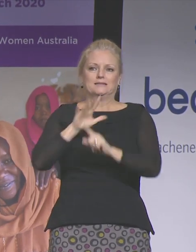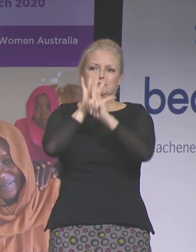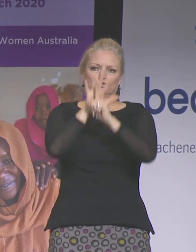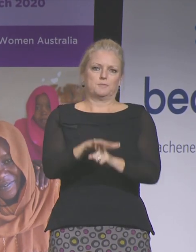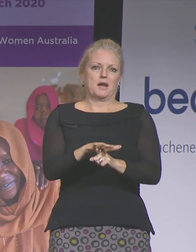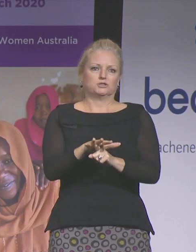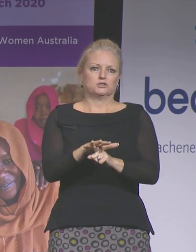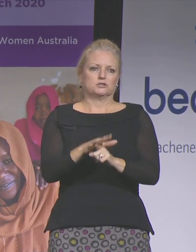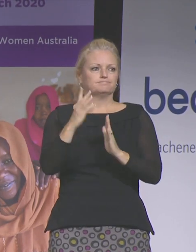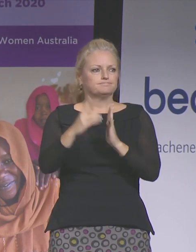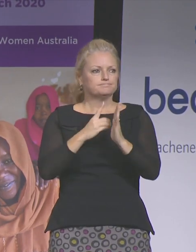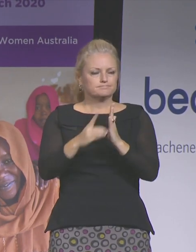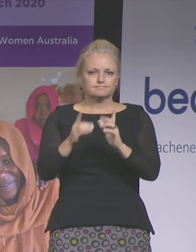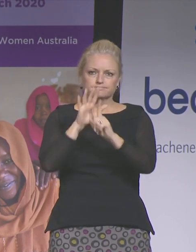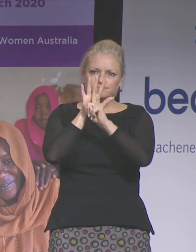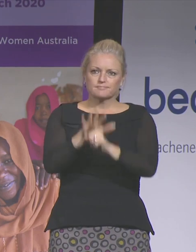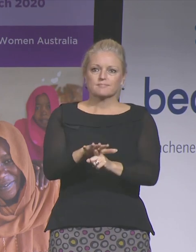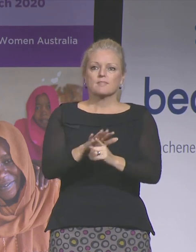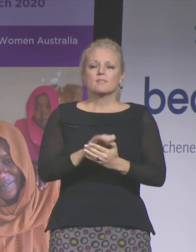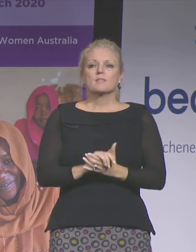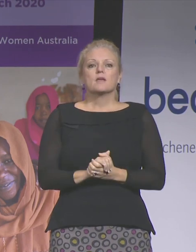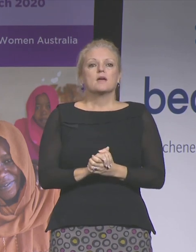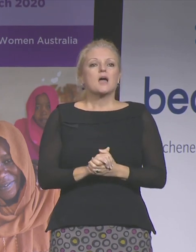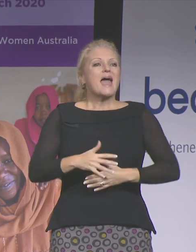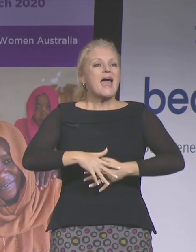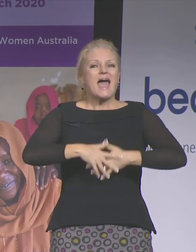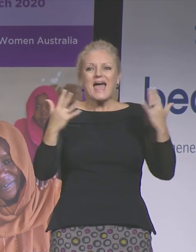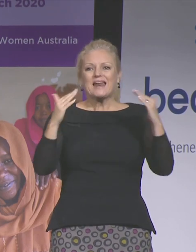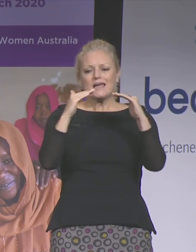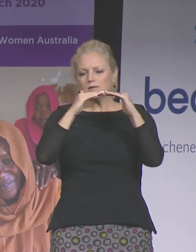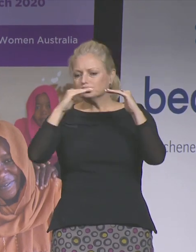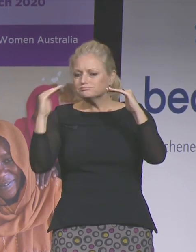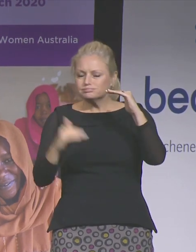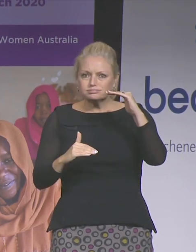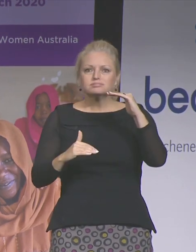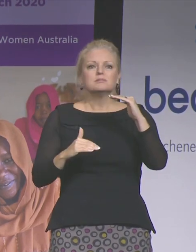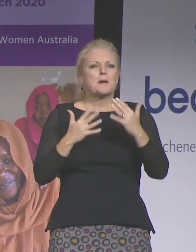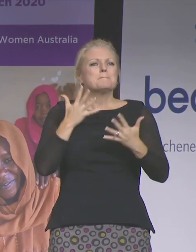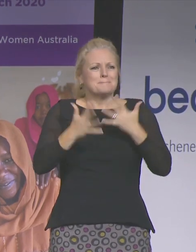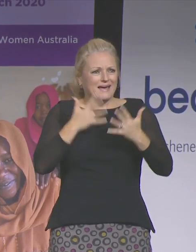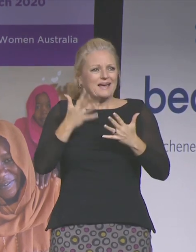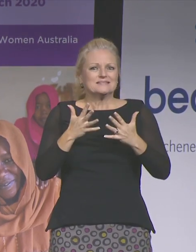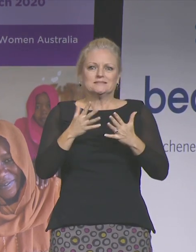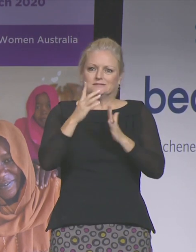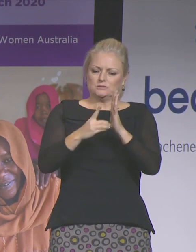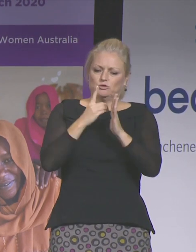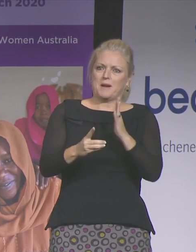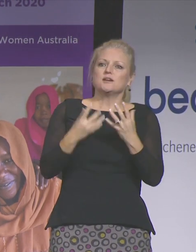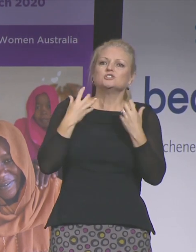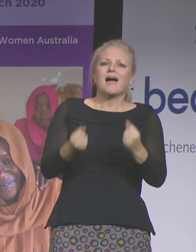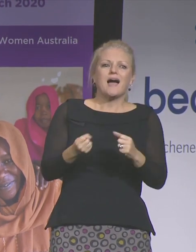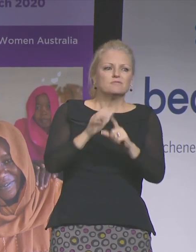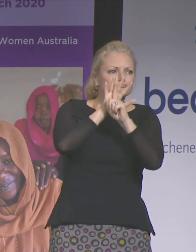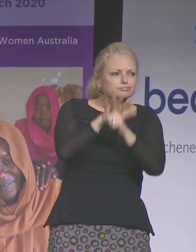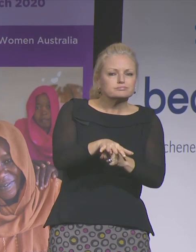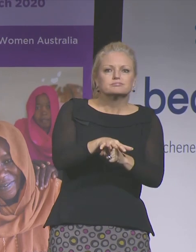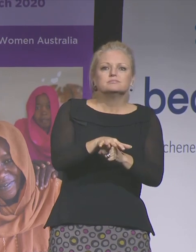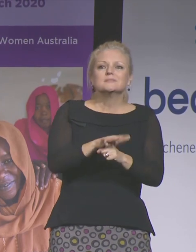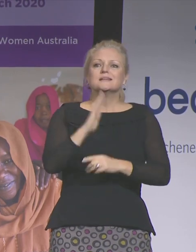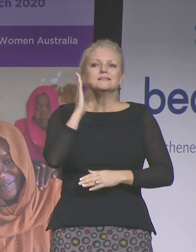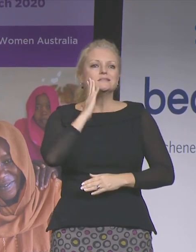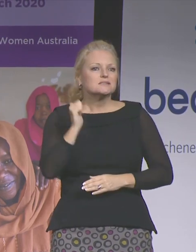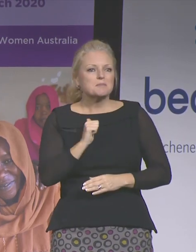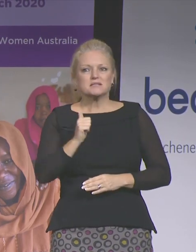Discrimination lies at the heart of all inequality faced by women, regardless of our identity or status. It